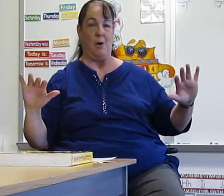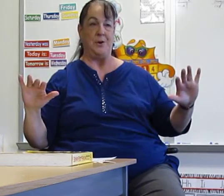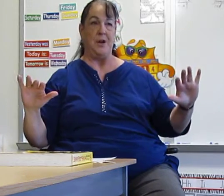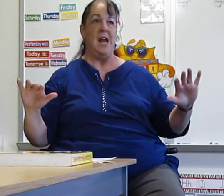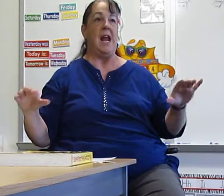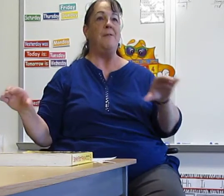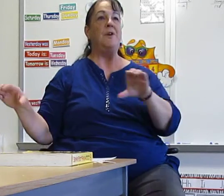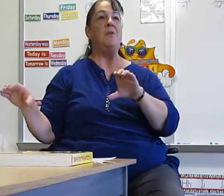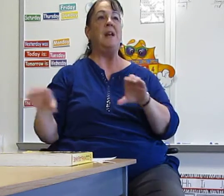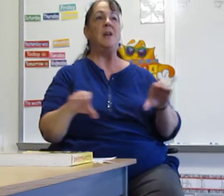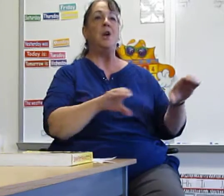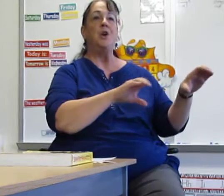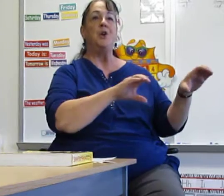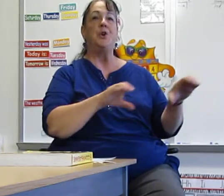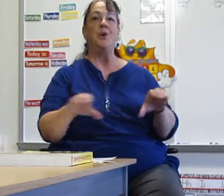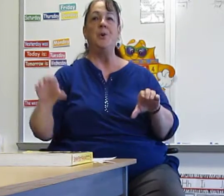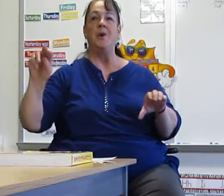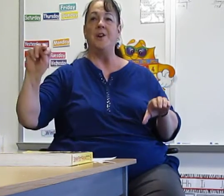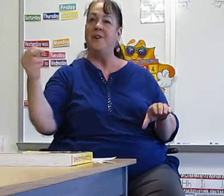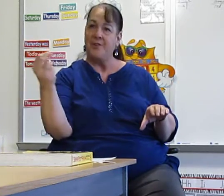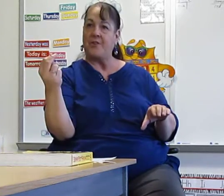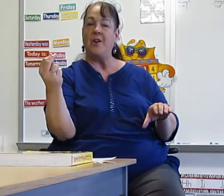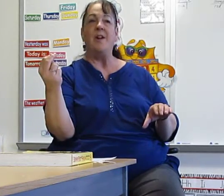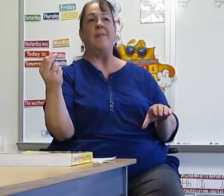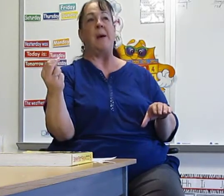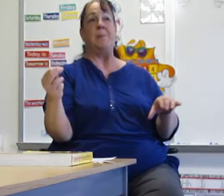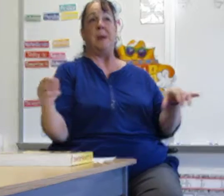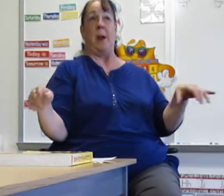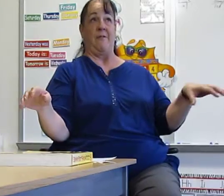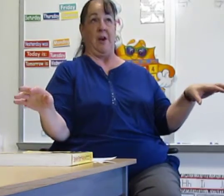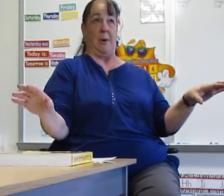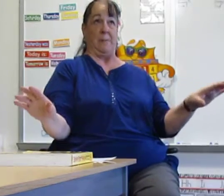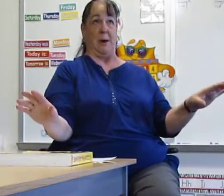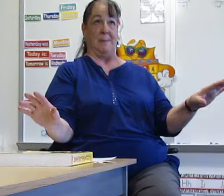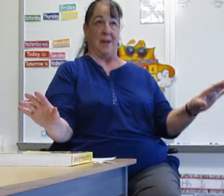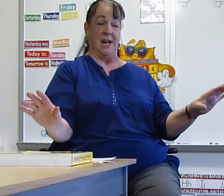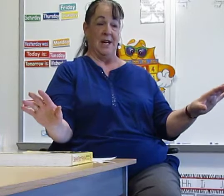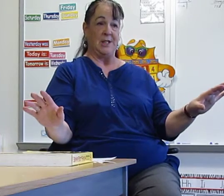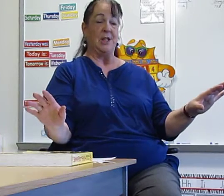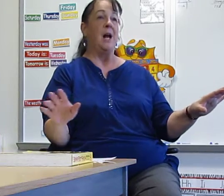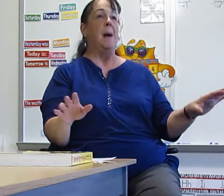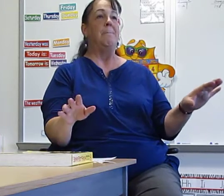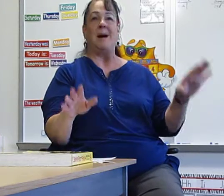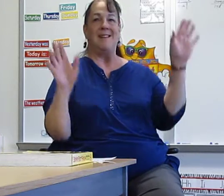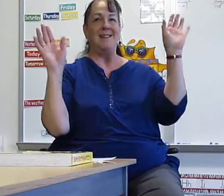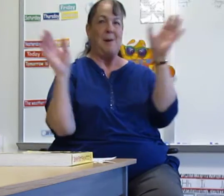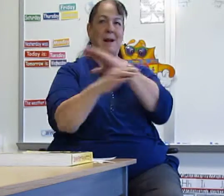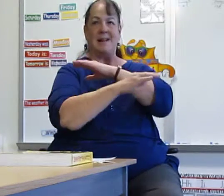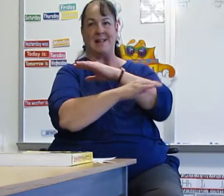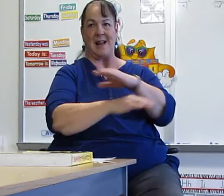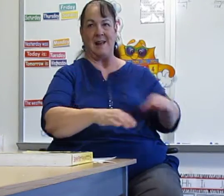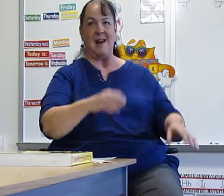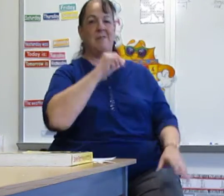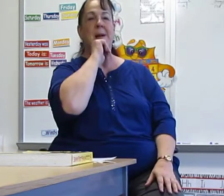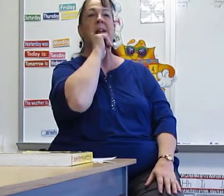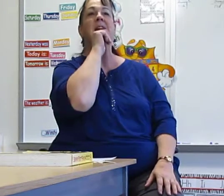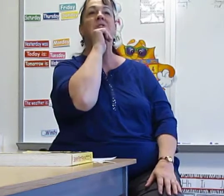If you did do-nt, that would be very proper English, but nobody does that. Everybody does